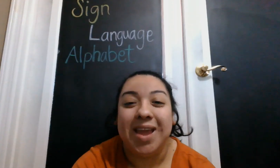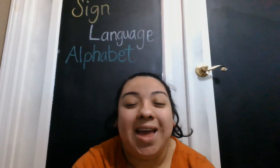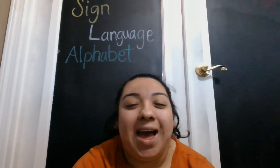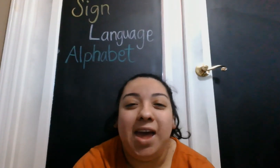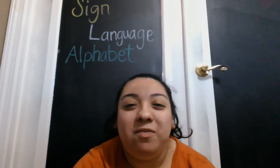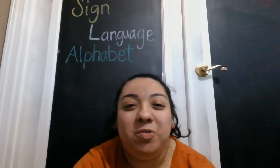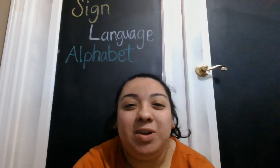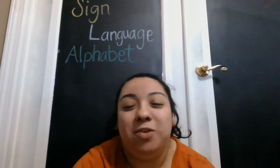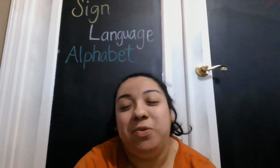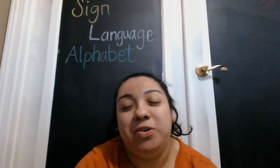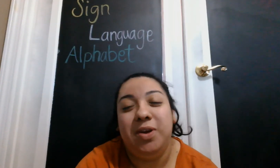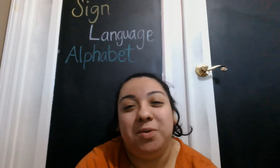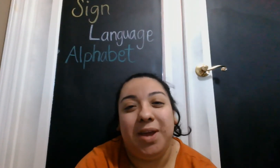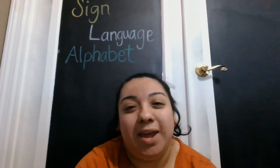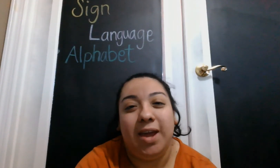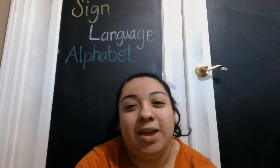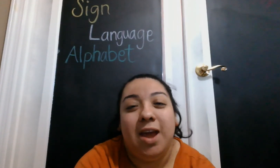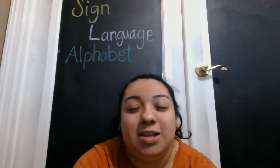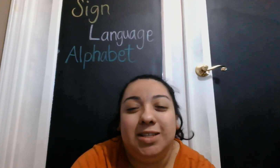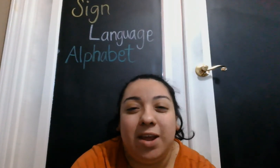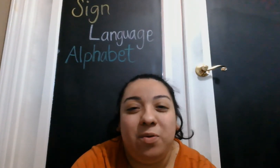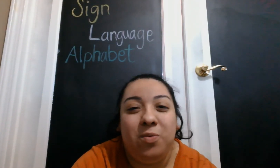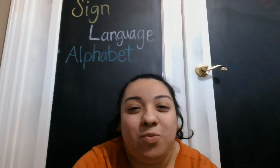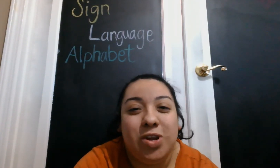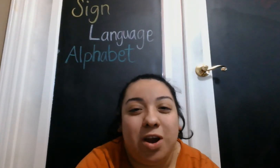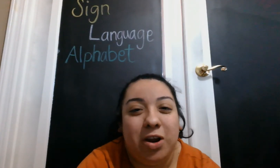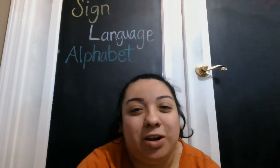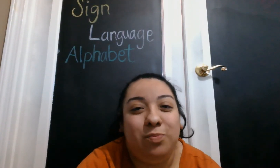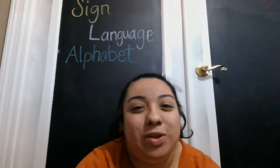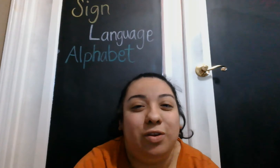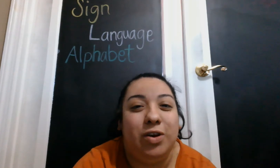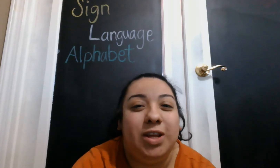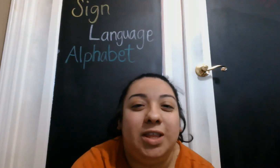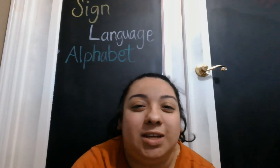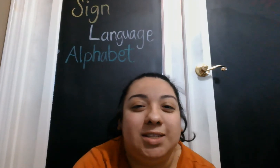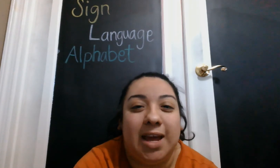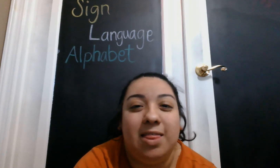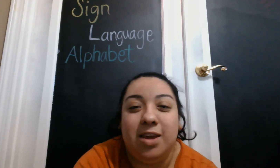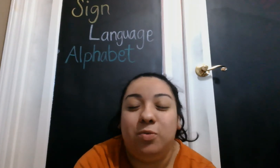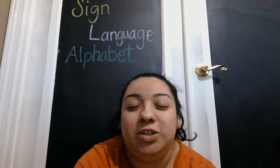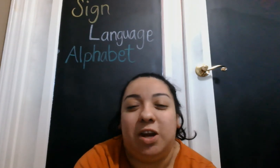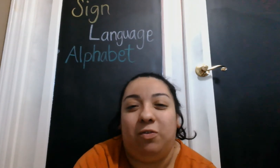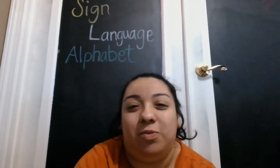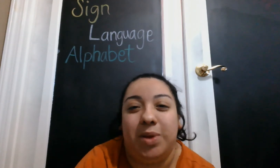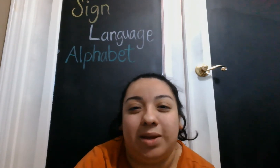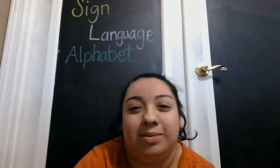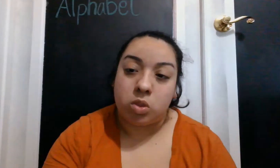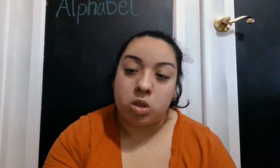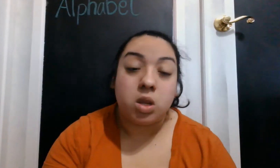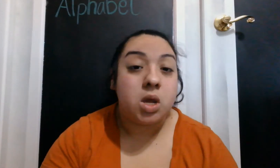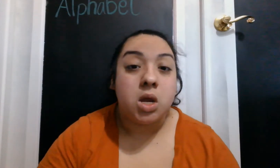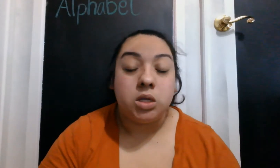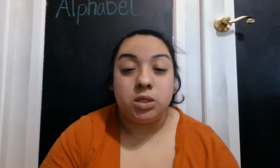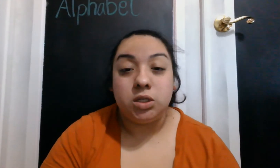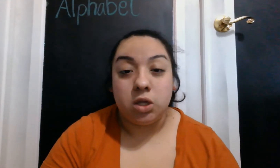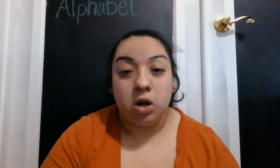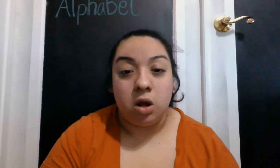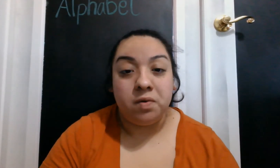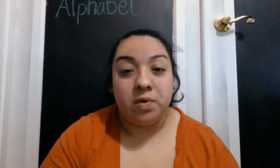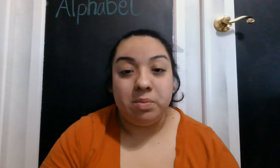Hi everyone, I hope you're doing okay. Today we are going to be learning the sign language alphabet. To start off, I'm